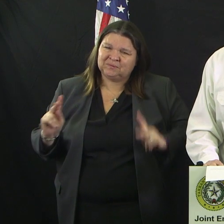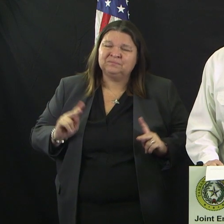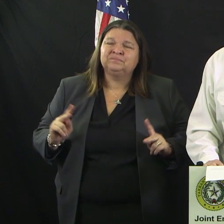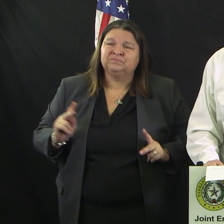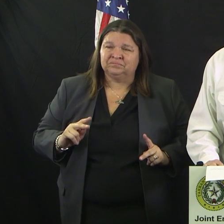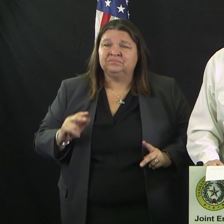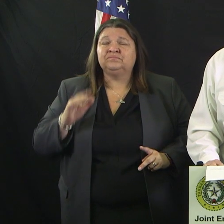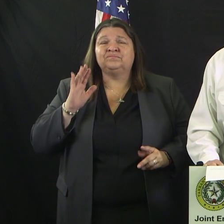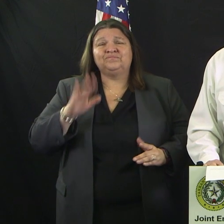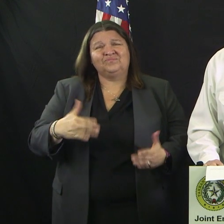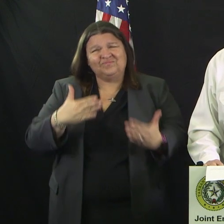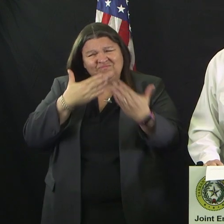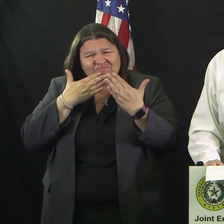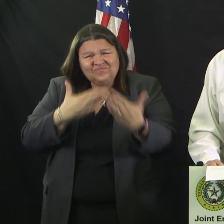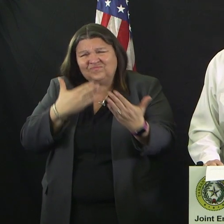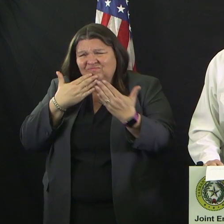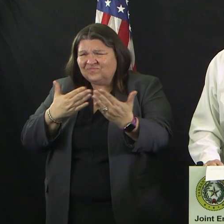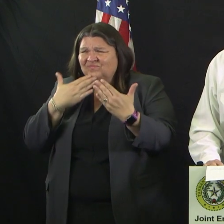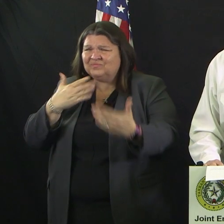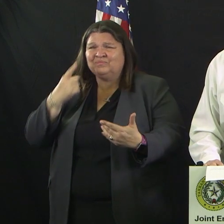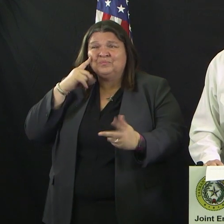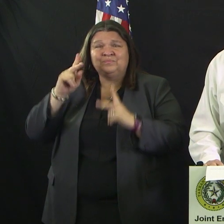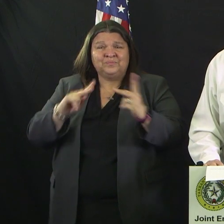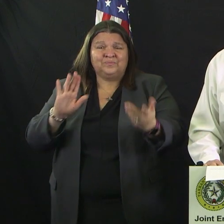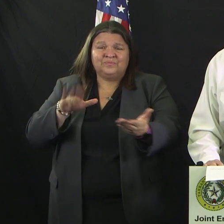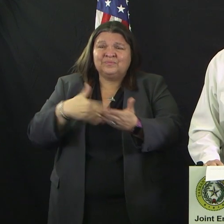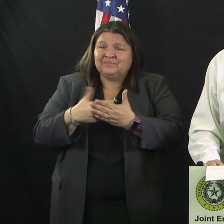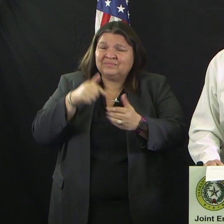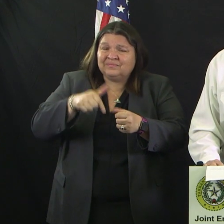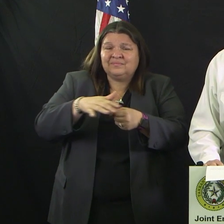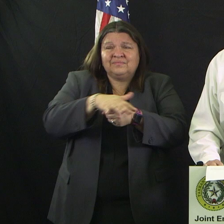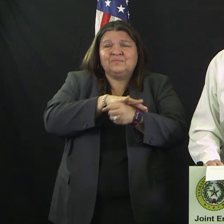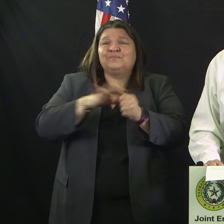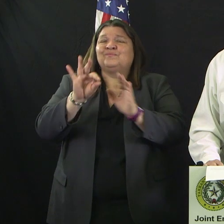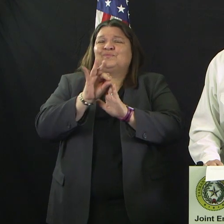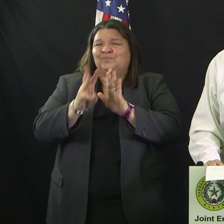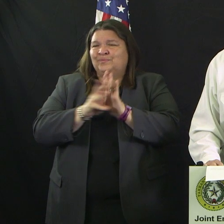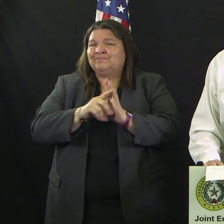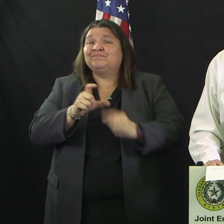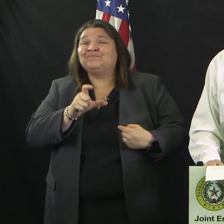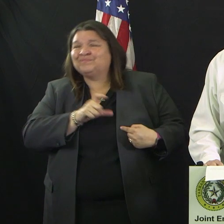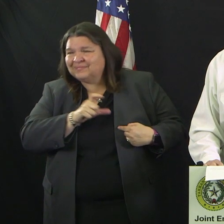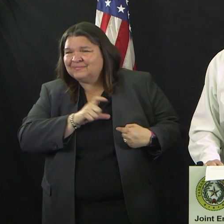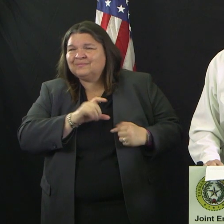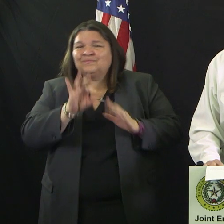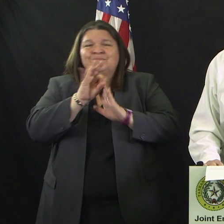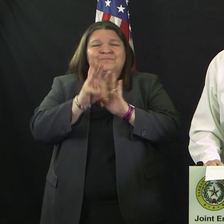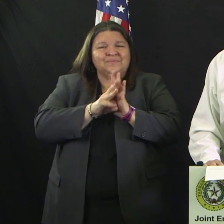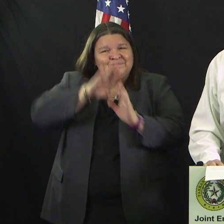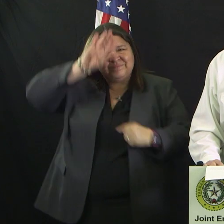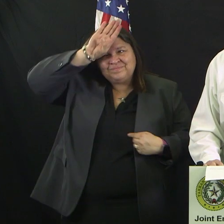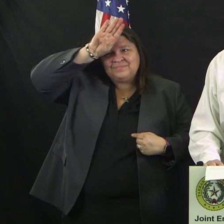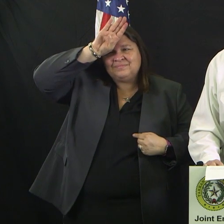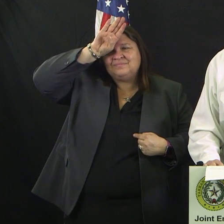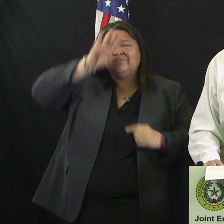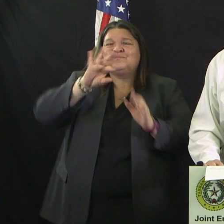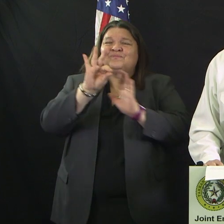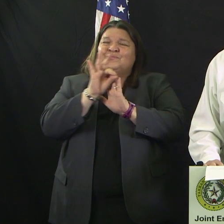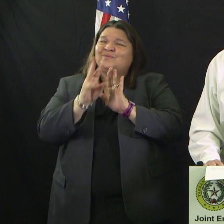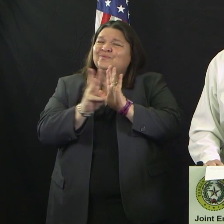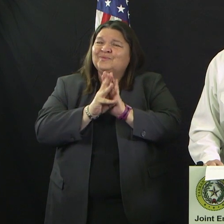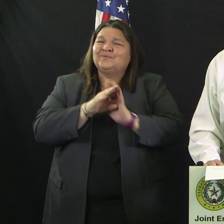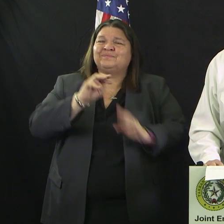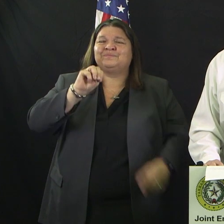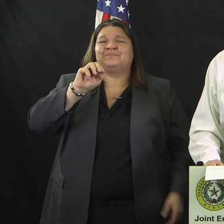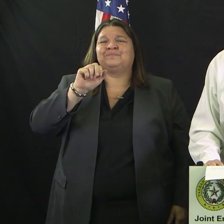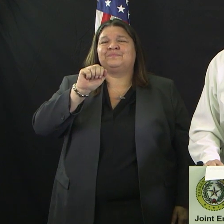Fort Worth community to include the Fort Worth Fire Department, the Fort Worth Police Department, and the EMS providers of MedStar. They are working very hard to make